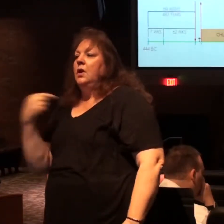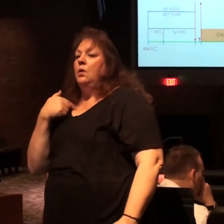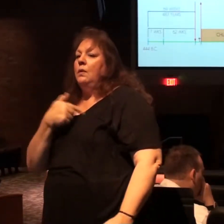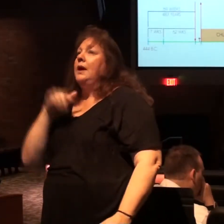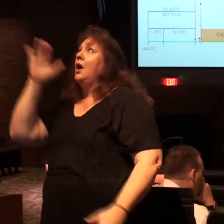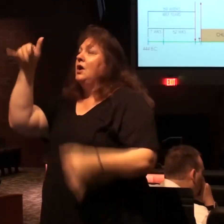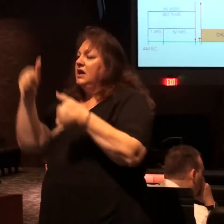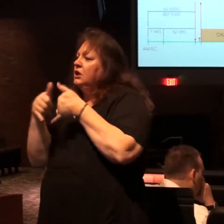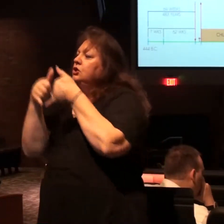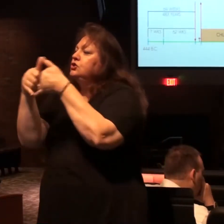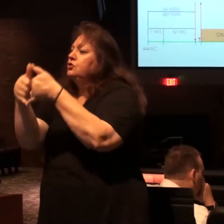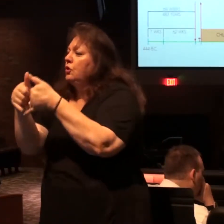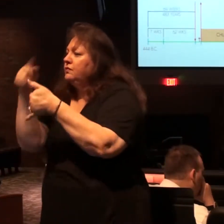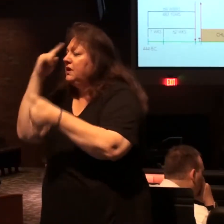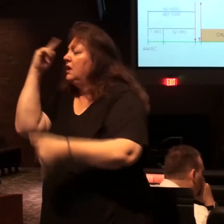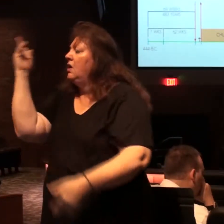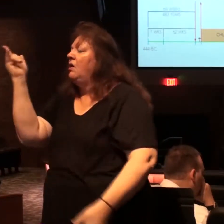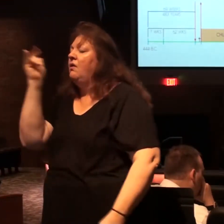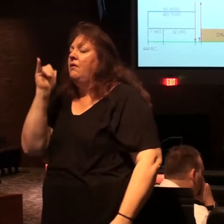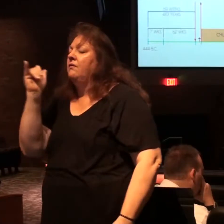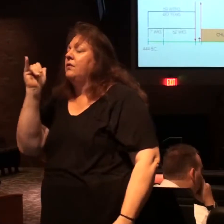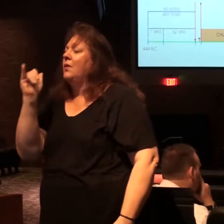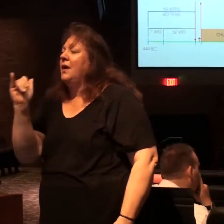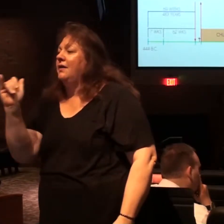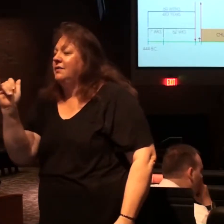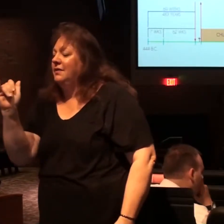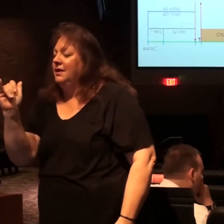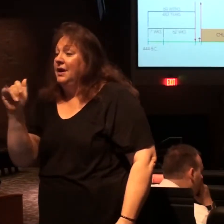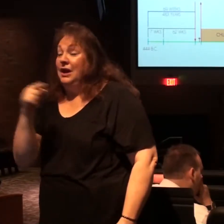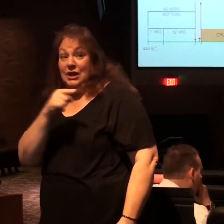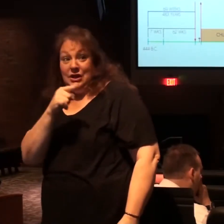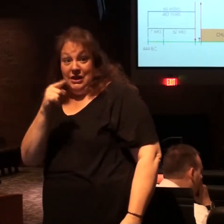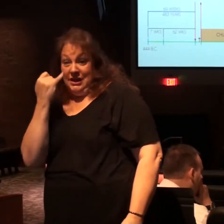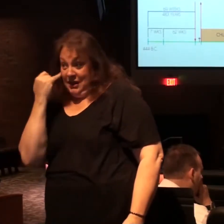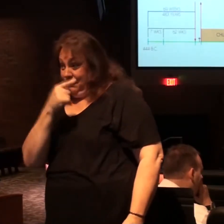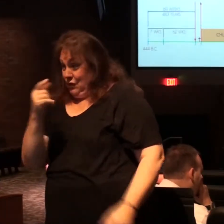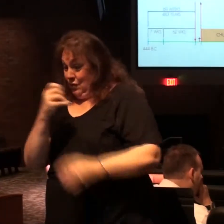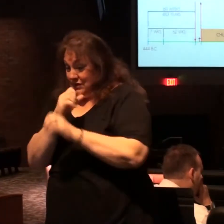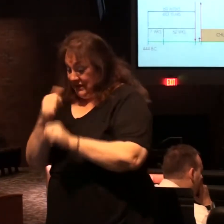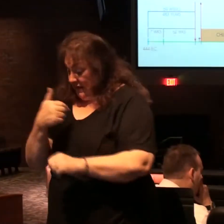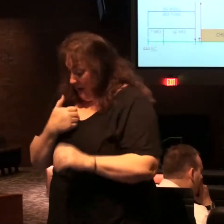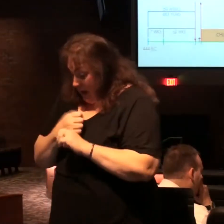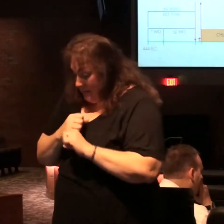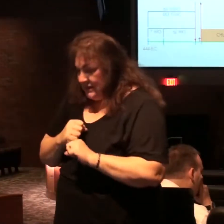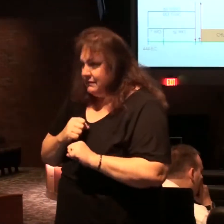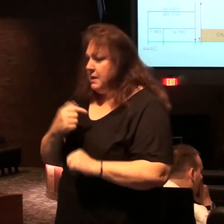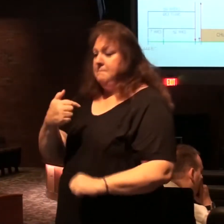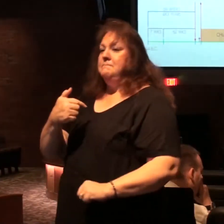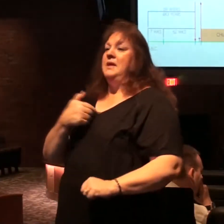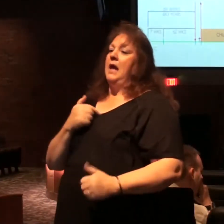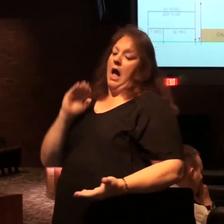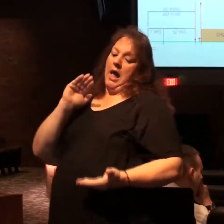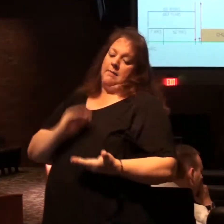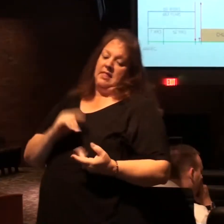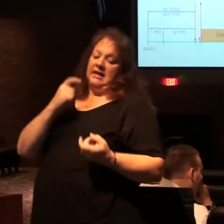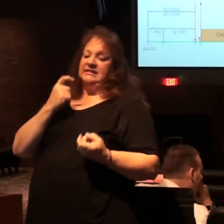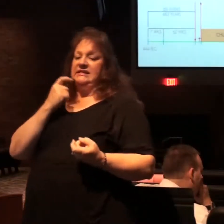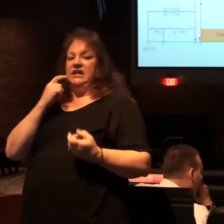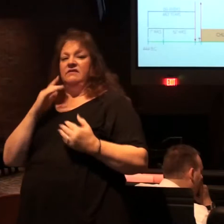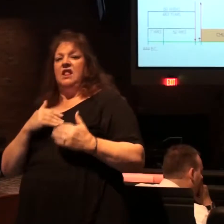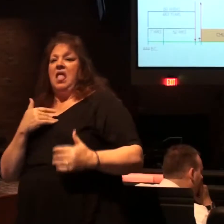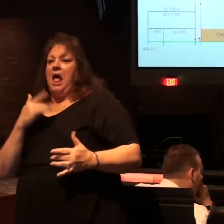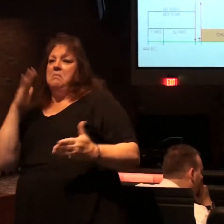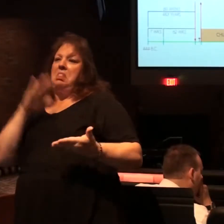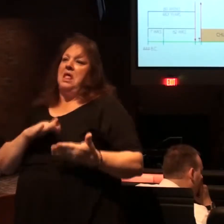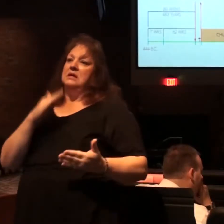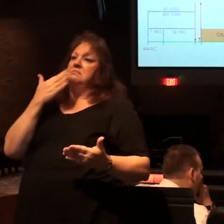God's grace for all eternity because the fact that you're saved is not a testimony we are less sinful less